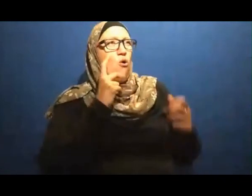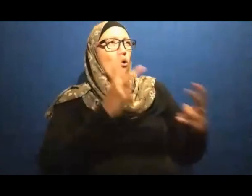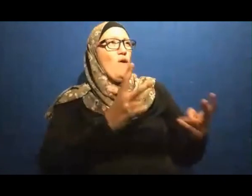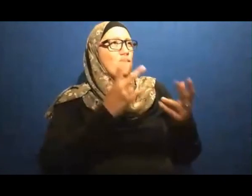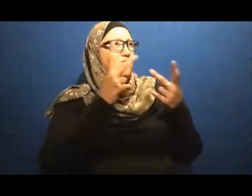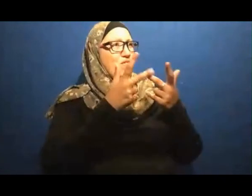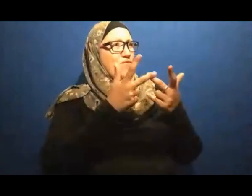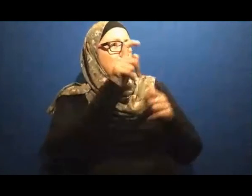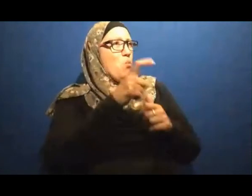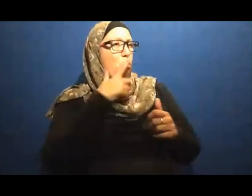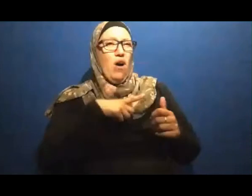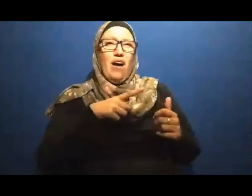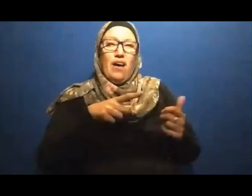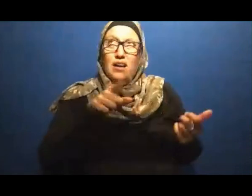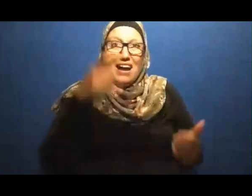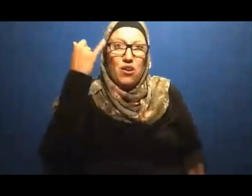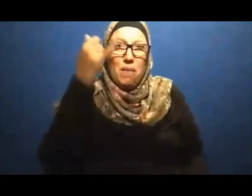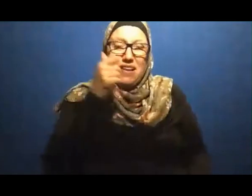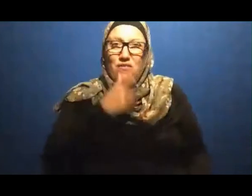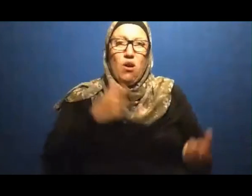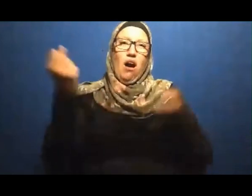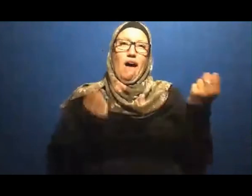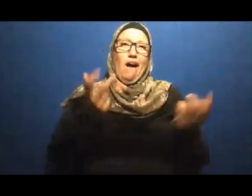Look At The Answer Of The Prophet Famous Hadith The Prophet